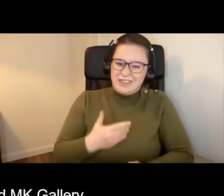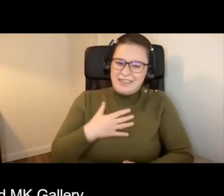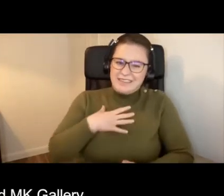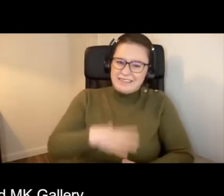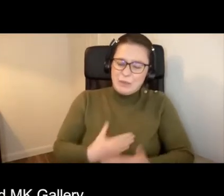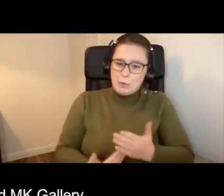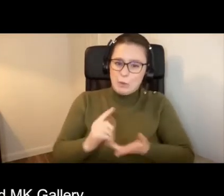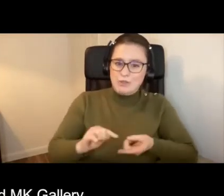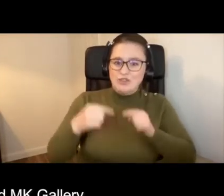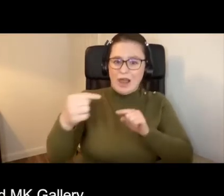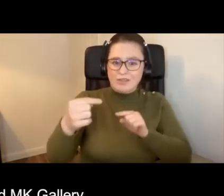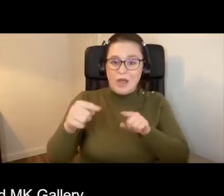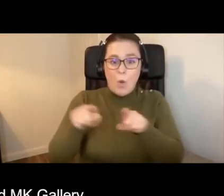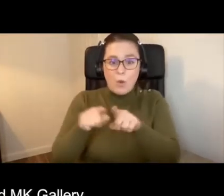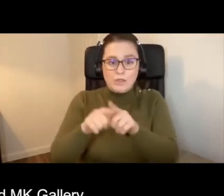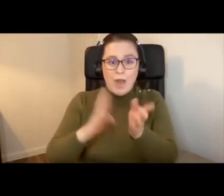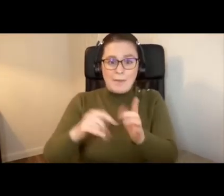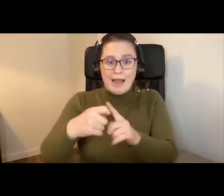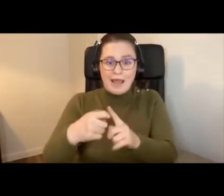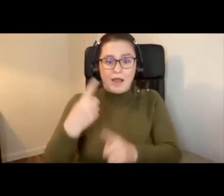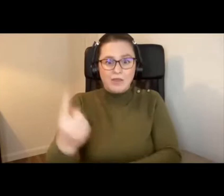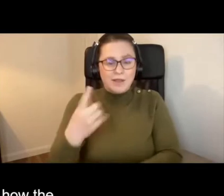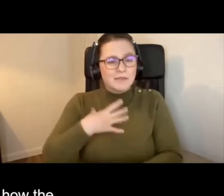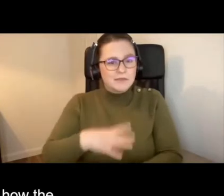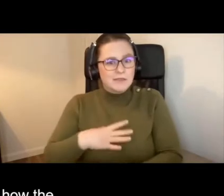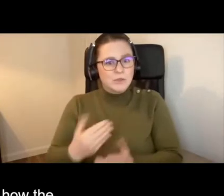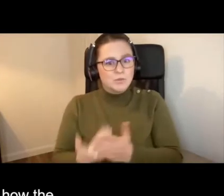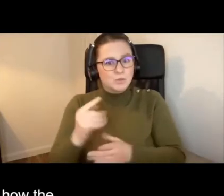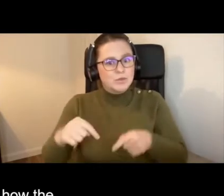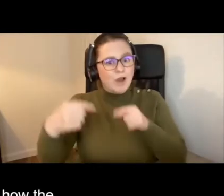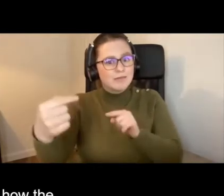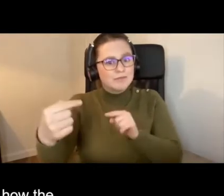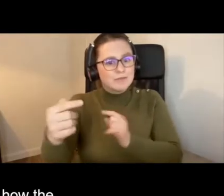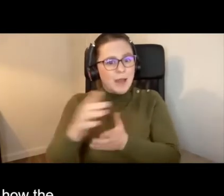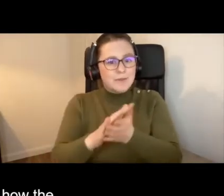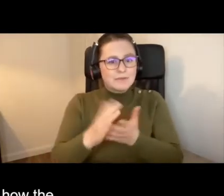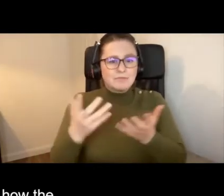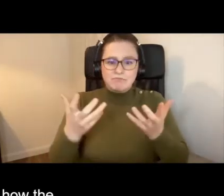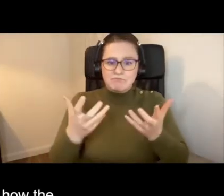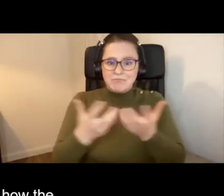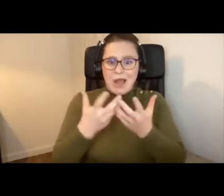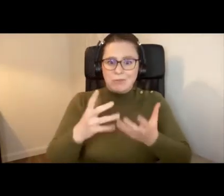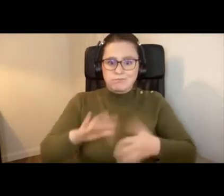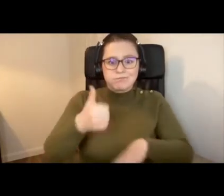MK Gallery needed a new challenge. So that's how the relationship was born.